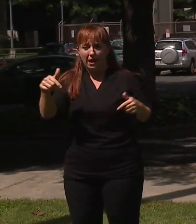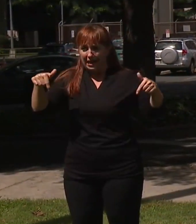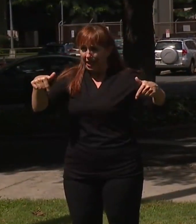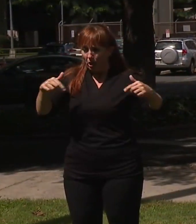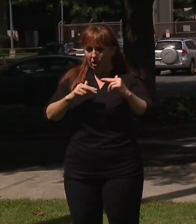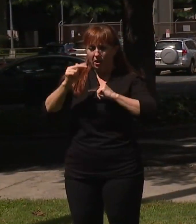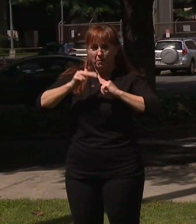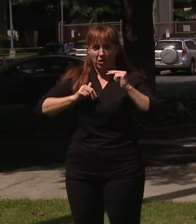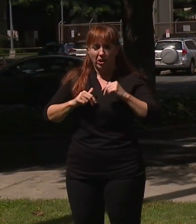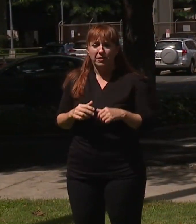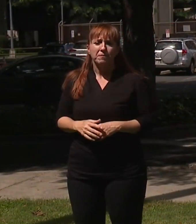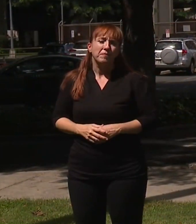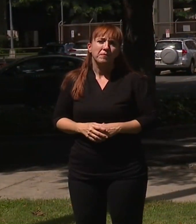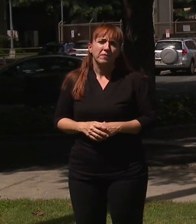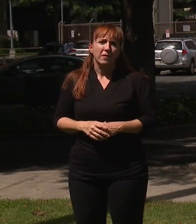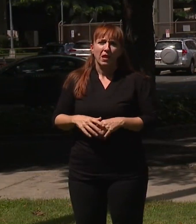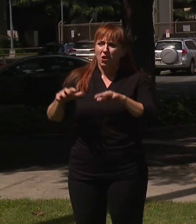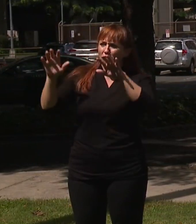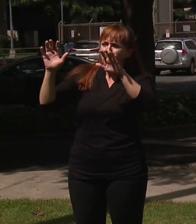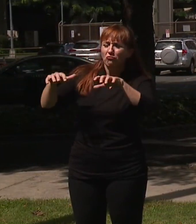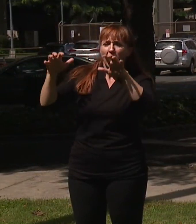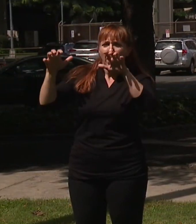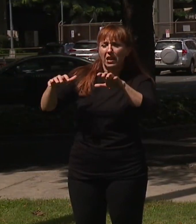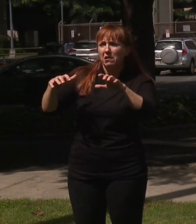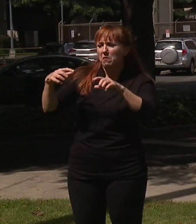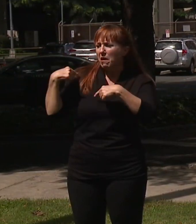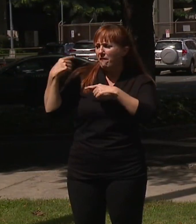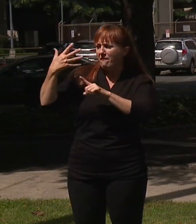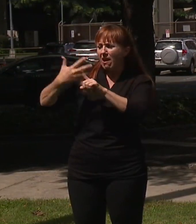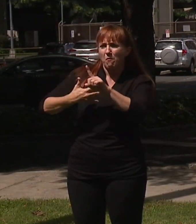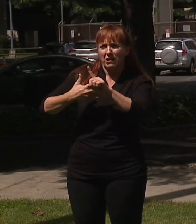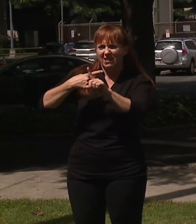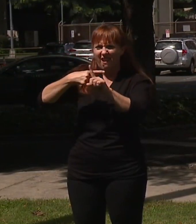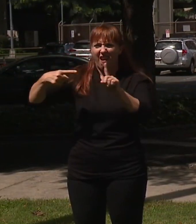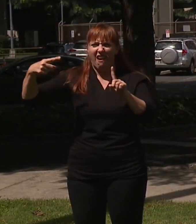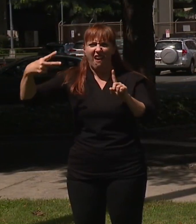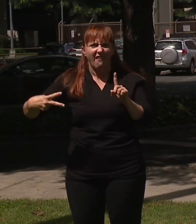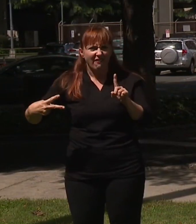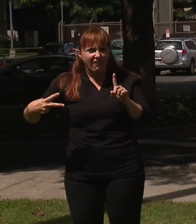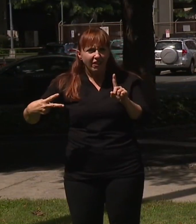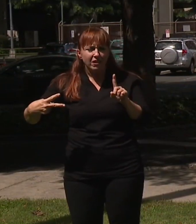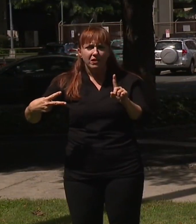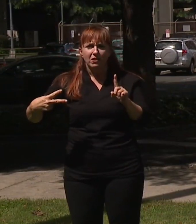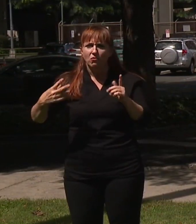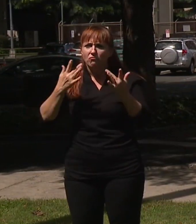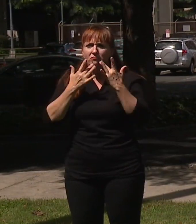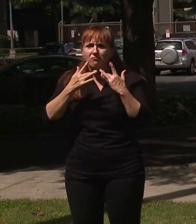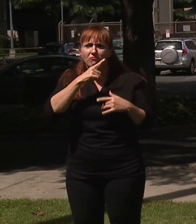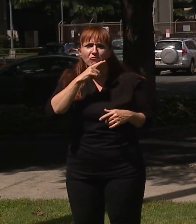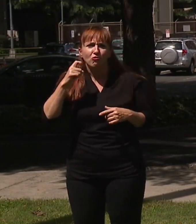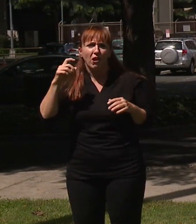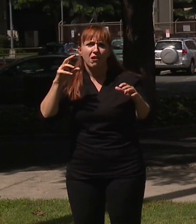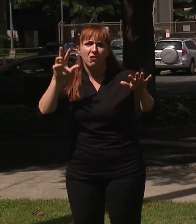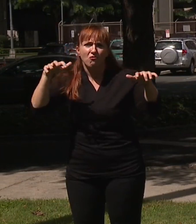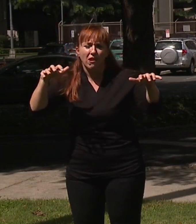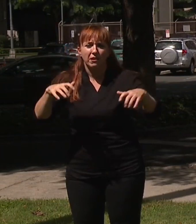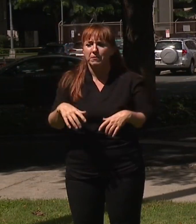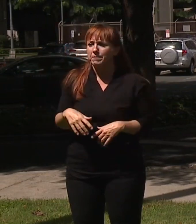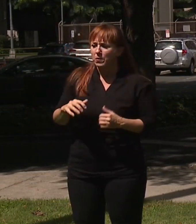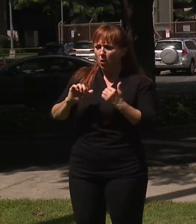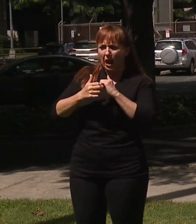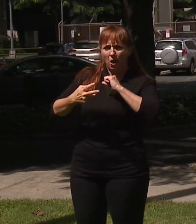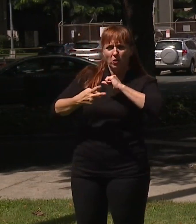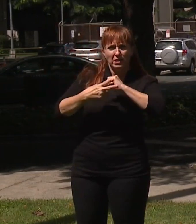of the average rain amount over the last five months. We're in a drought. Some of the things we're looking at in terms of irrigation, conservation,